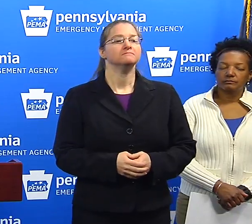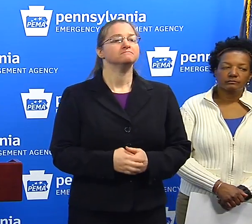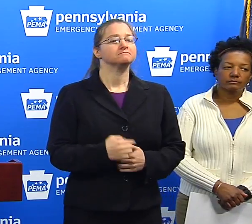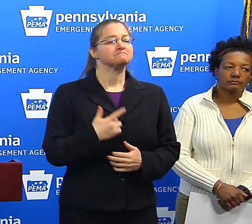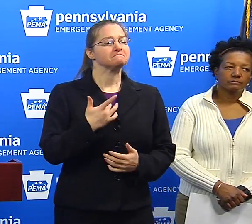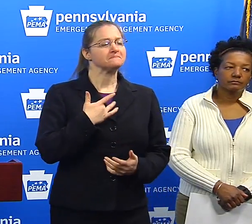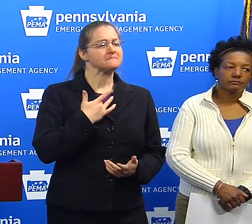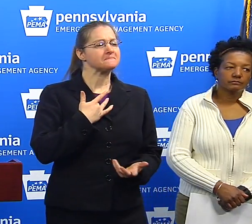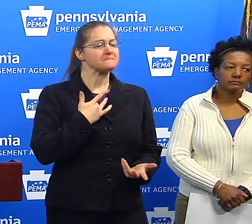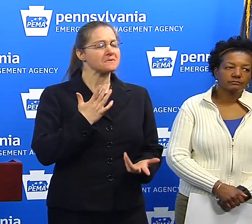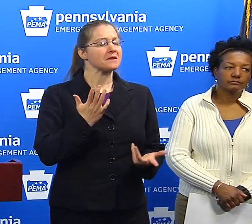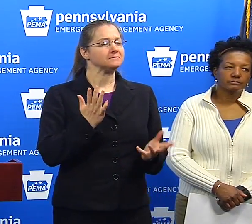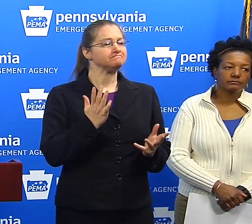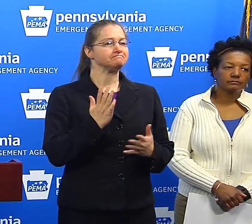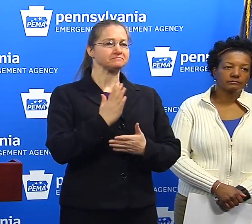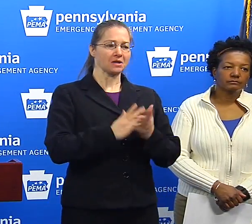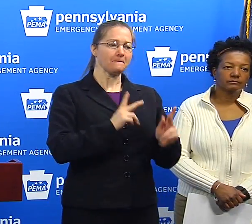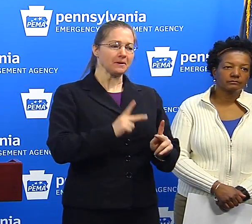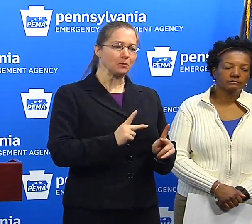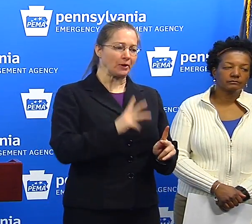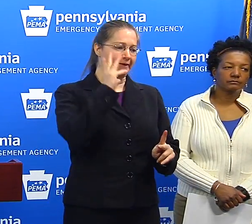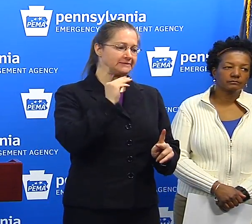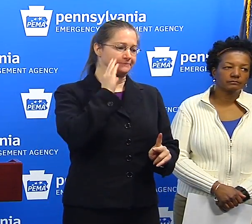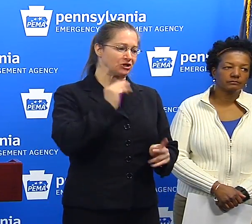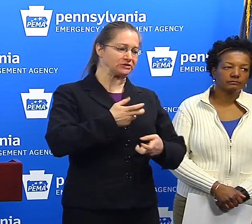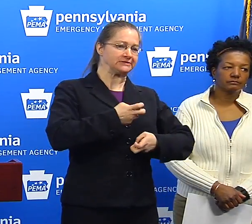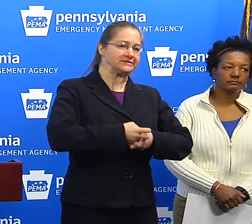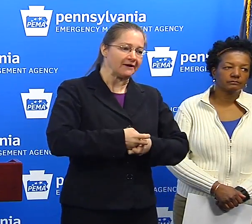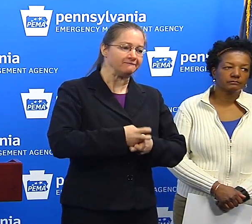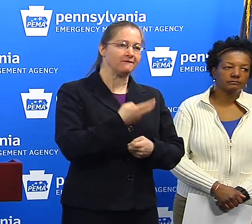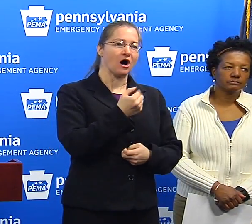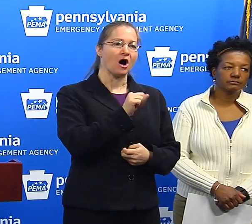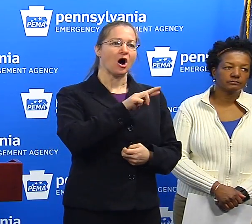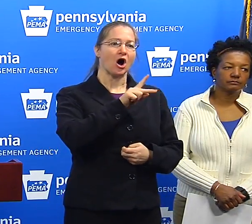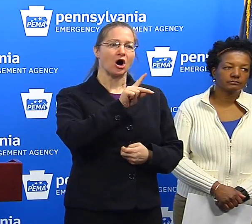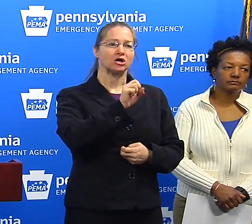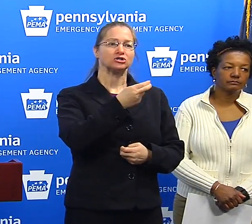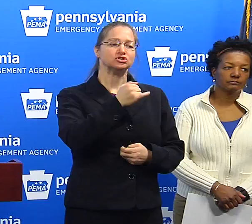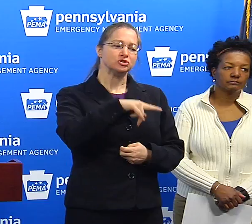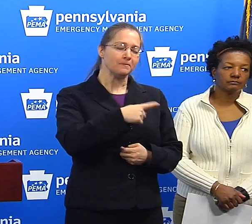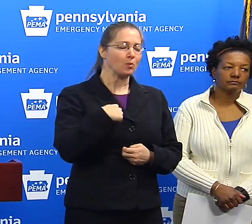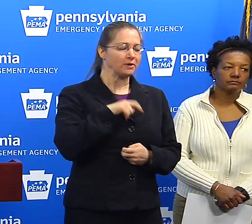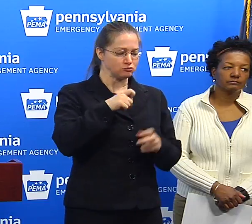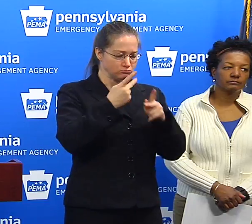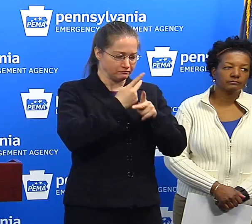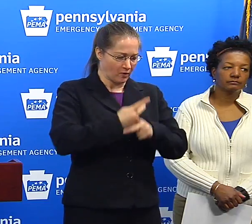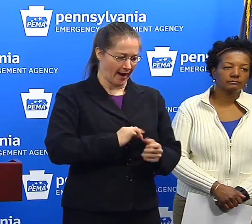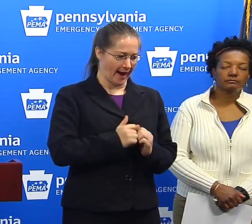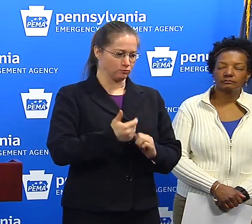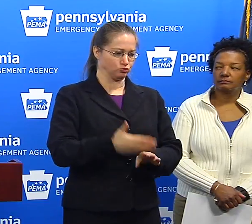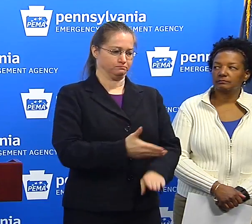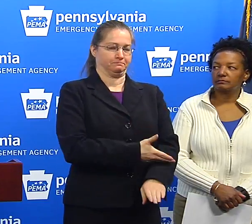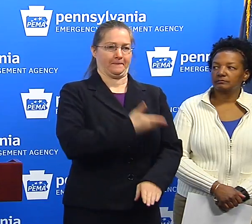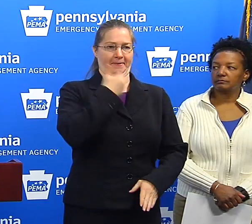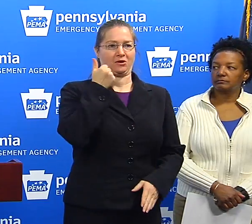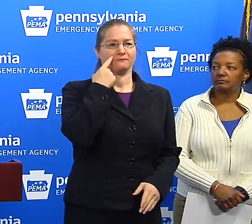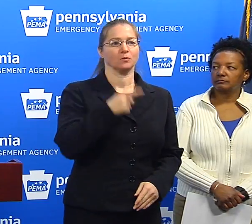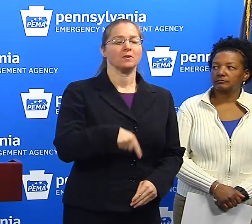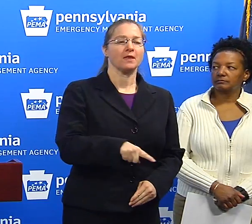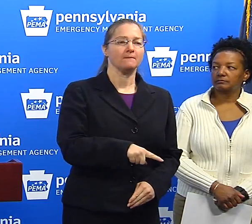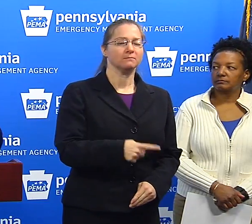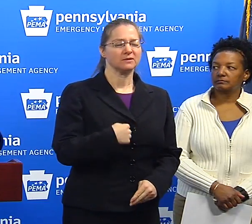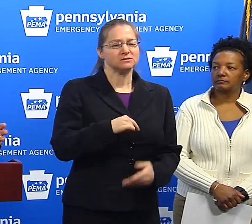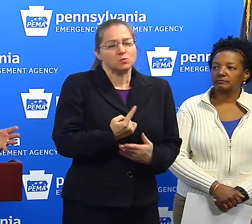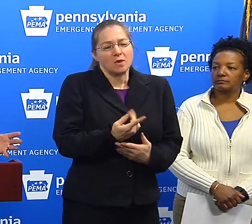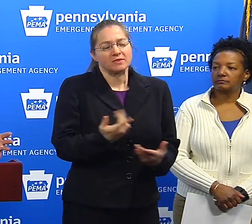the extent there were people who experienced hardship, we need to figure out how to do a better job there. And that's one of the things we're going to